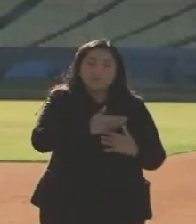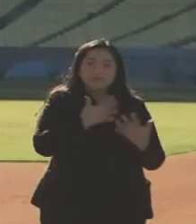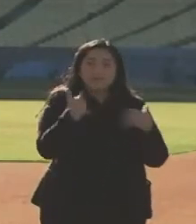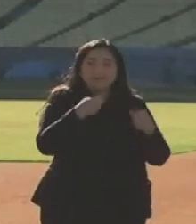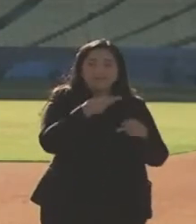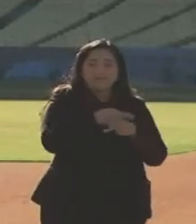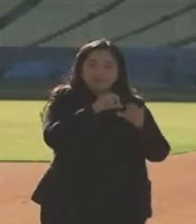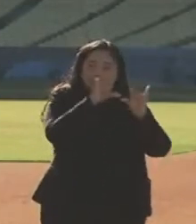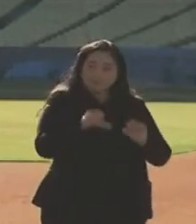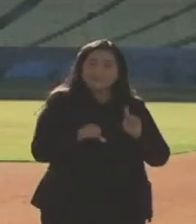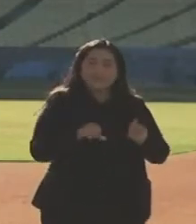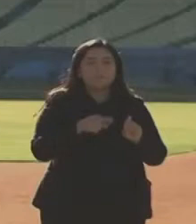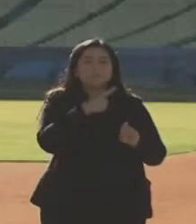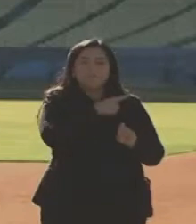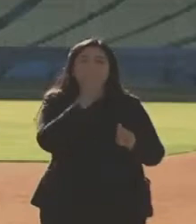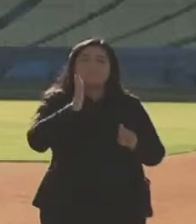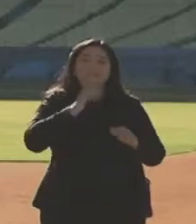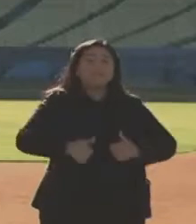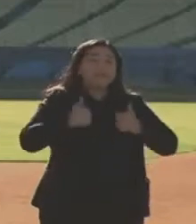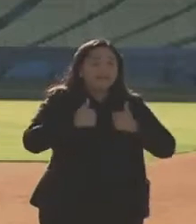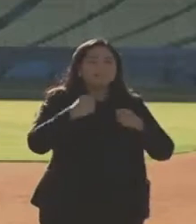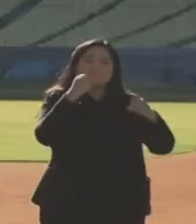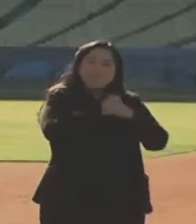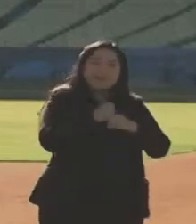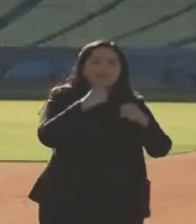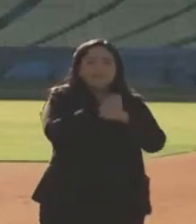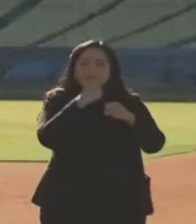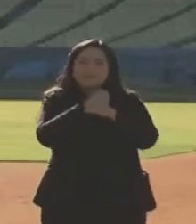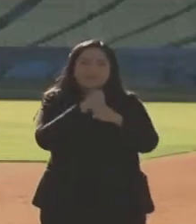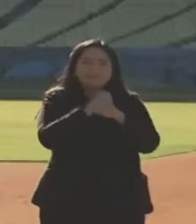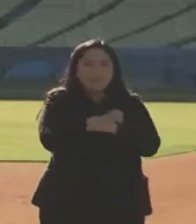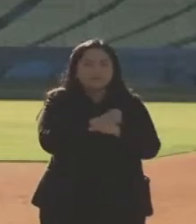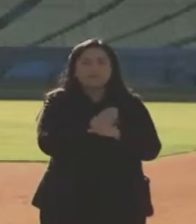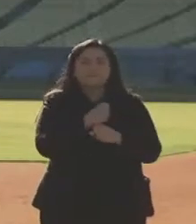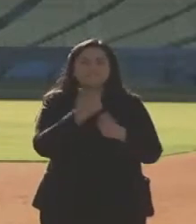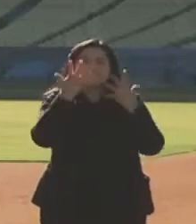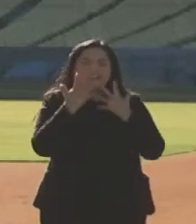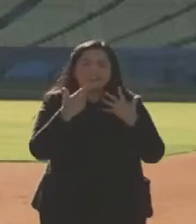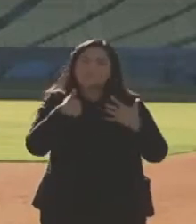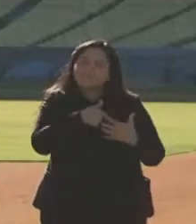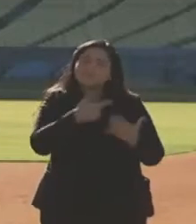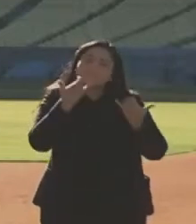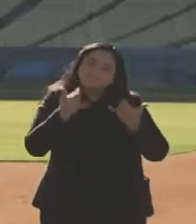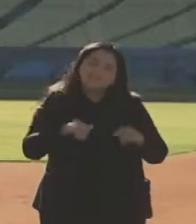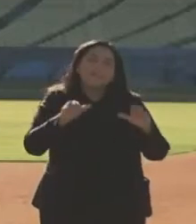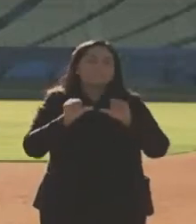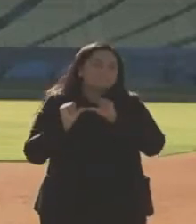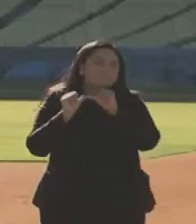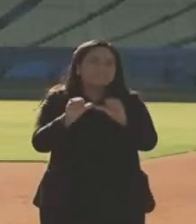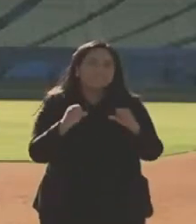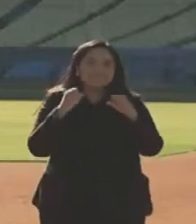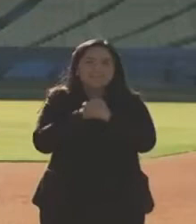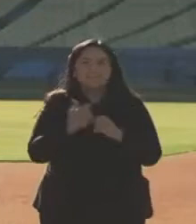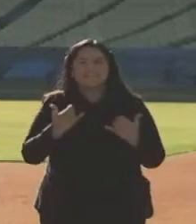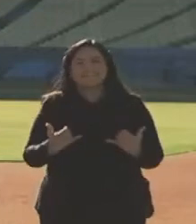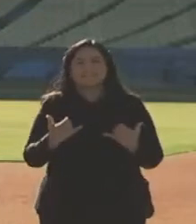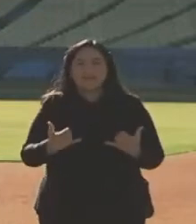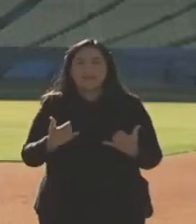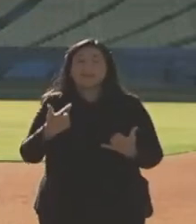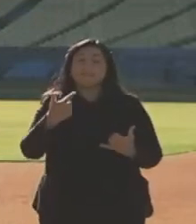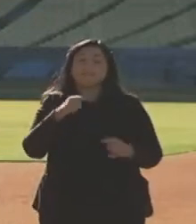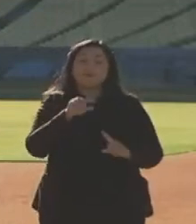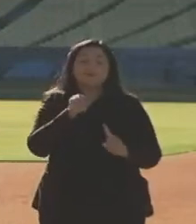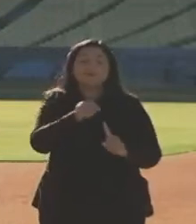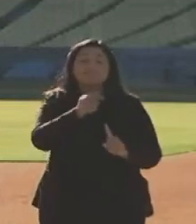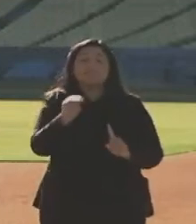fought for during his lifetime, and we're still sadly still fighting for it today. So as we celebrate on